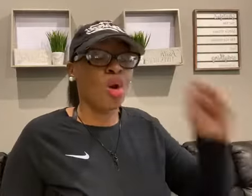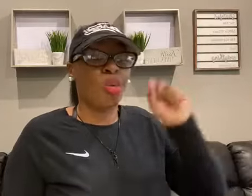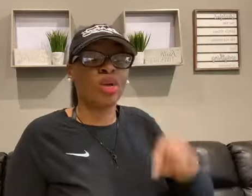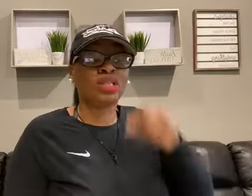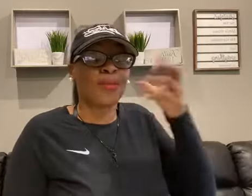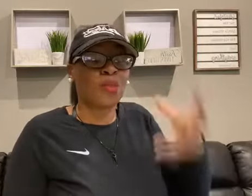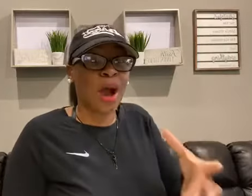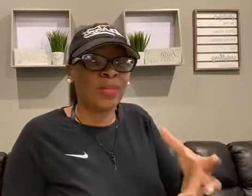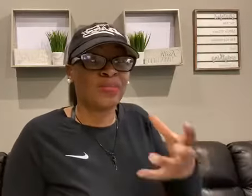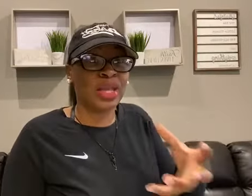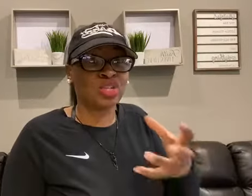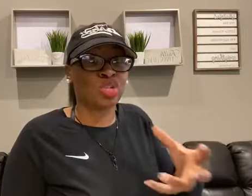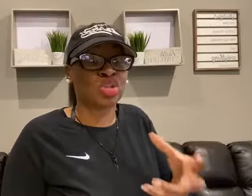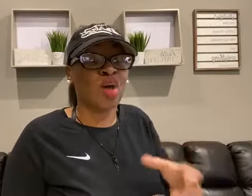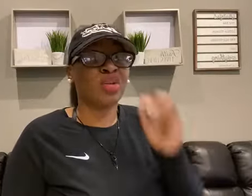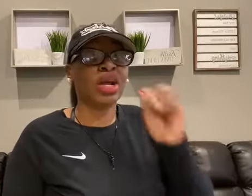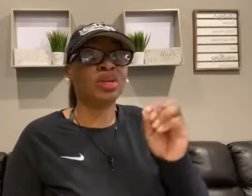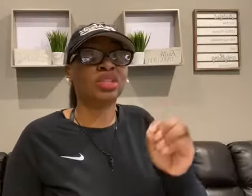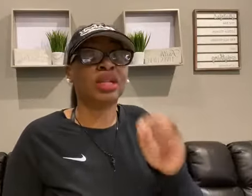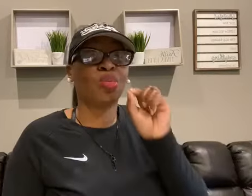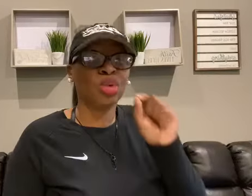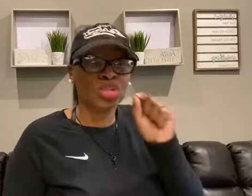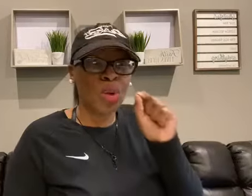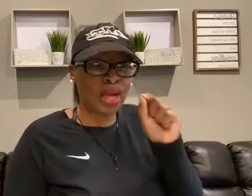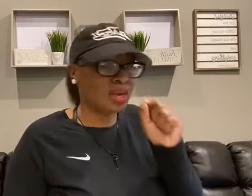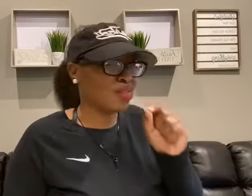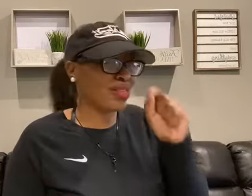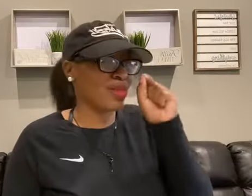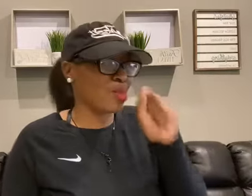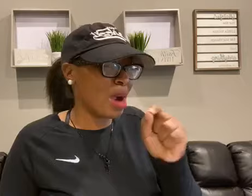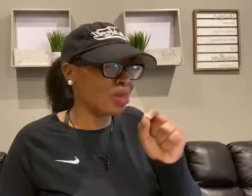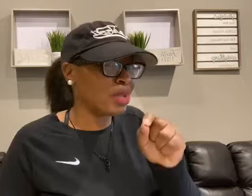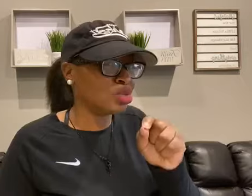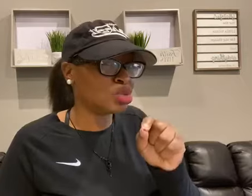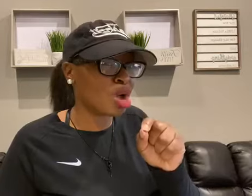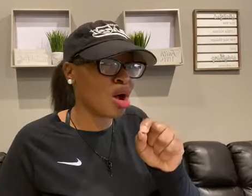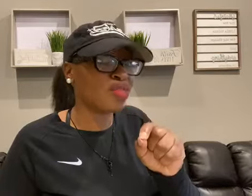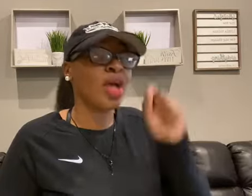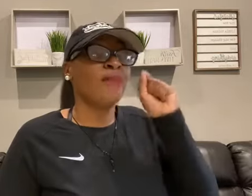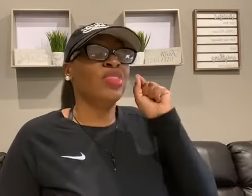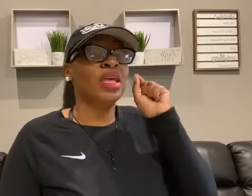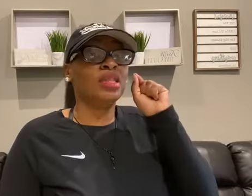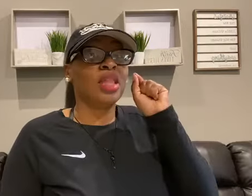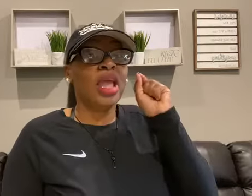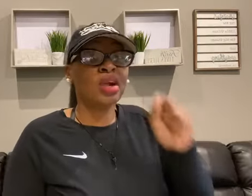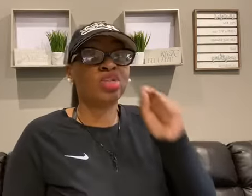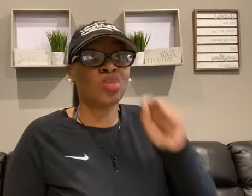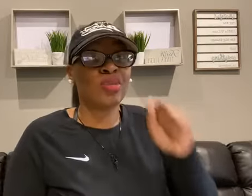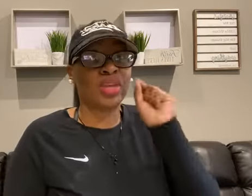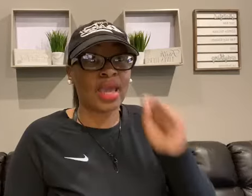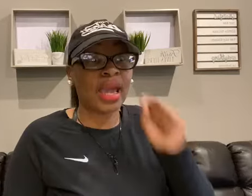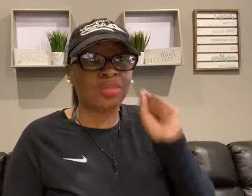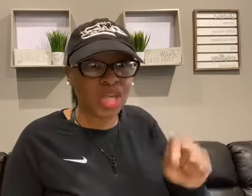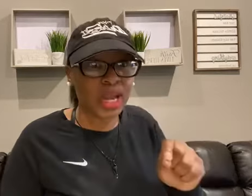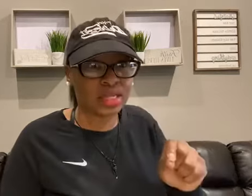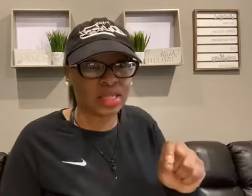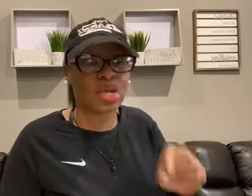What's the problem that you're solving? Understand that once you identify the problem that you solve, then here's where the game changes.